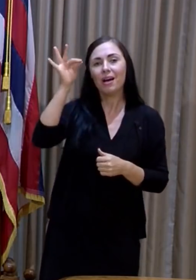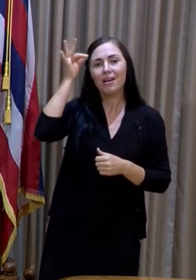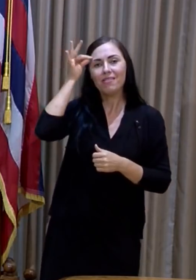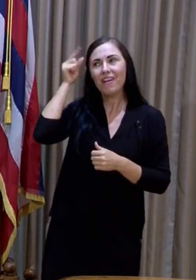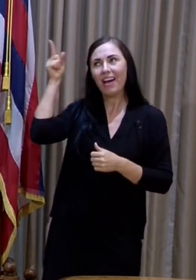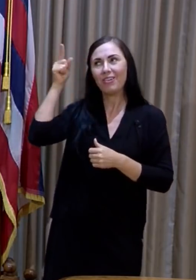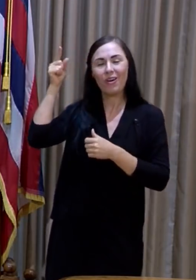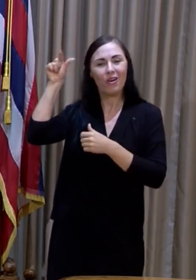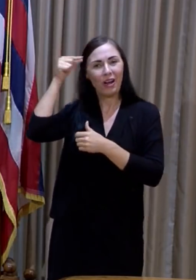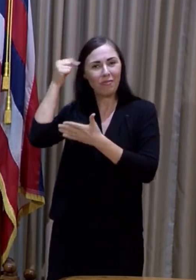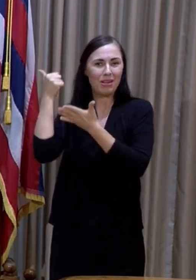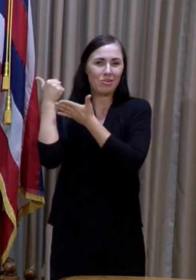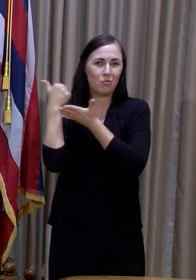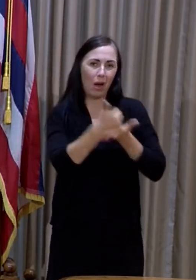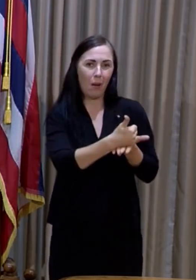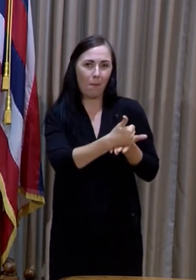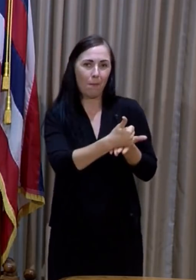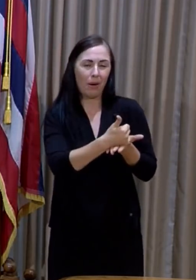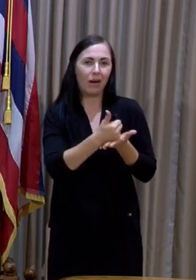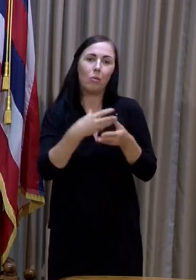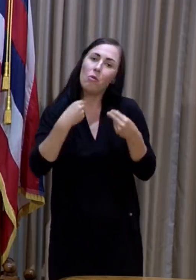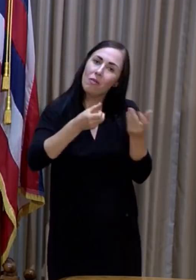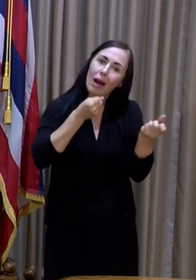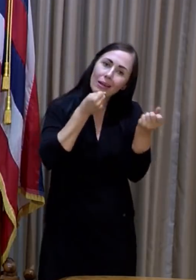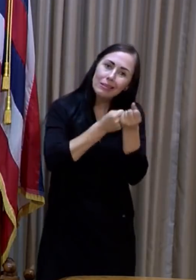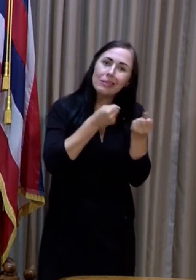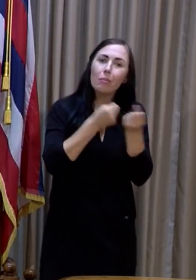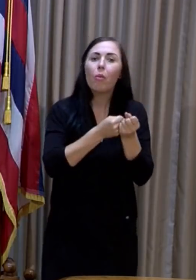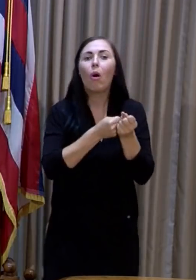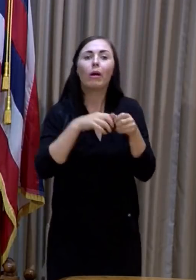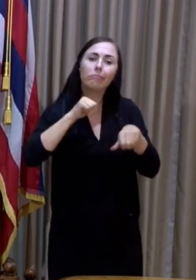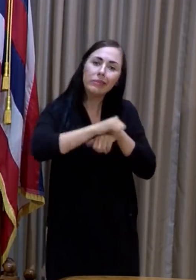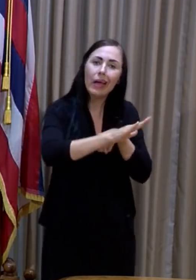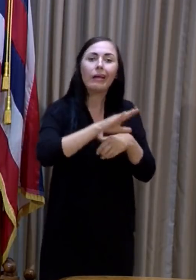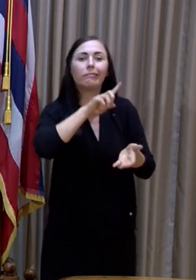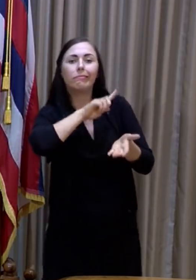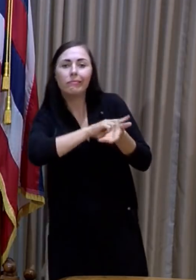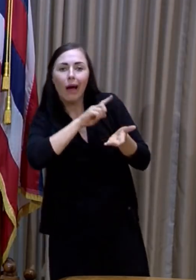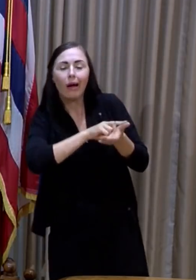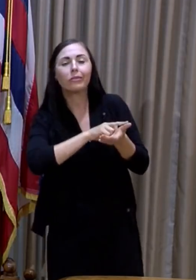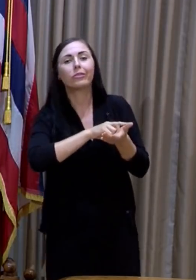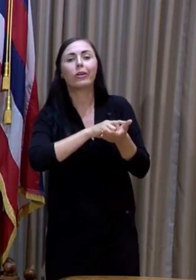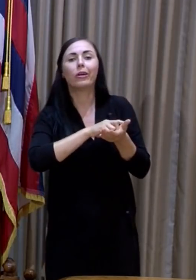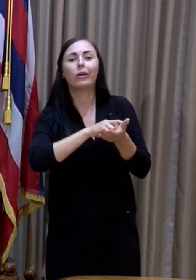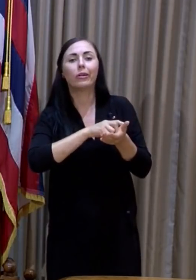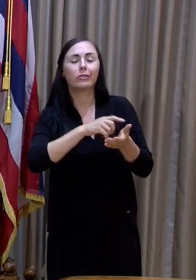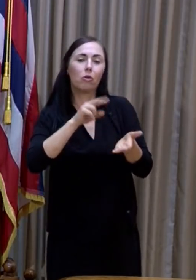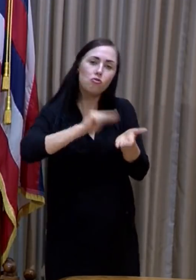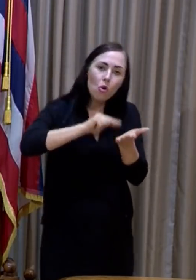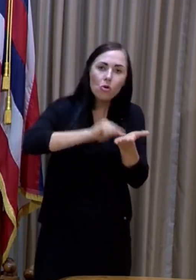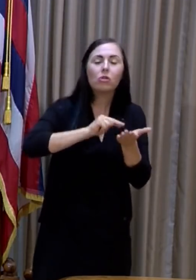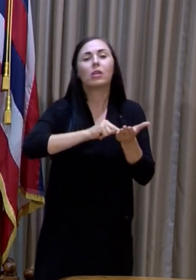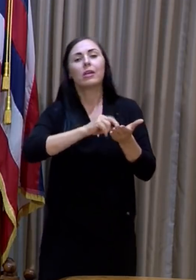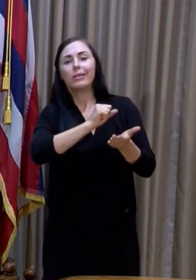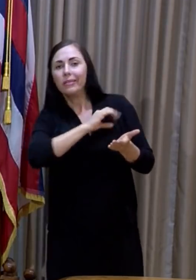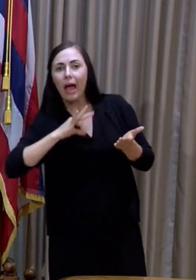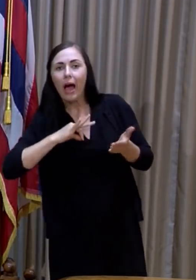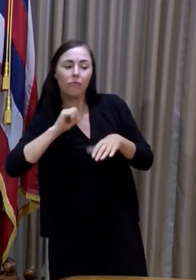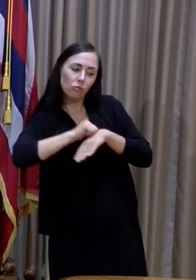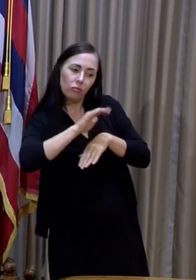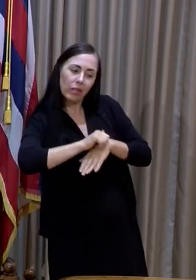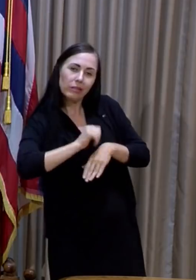support for doctors and medical professionals to help staff that surge